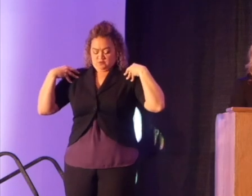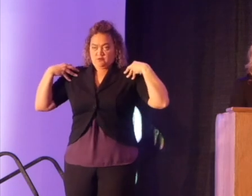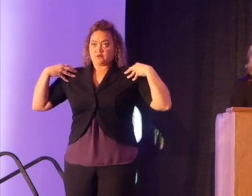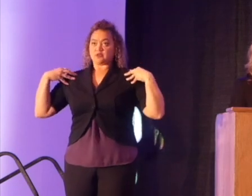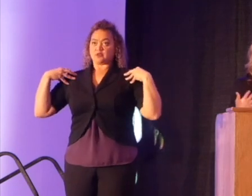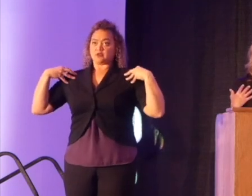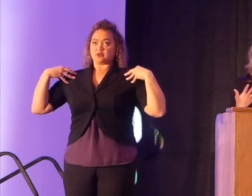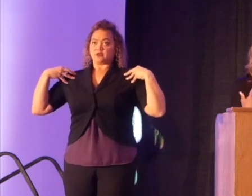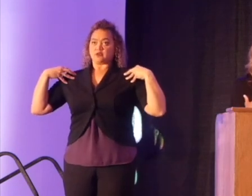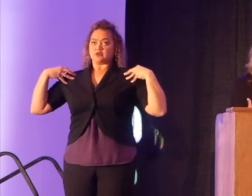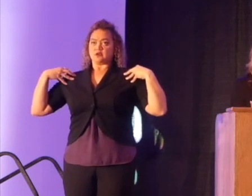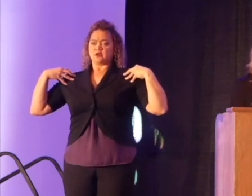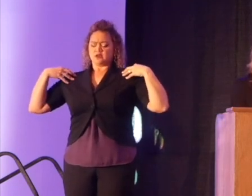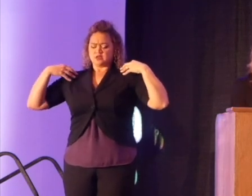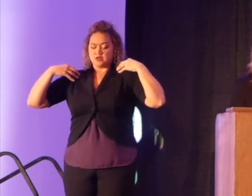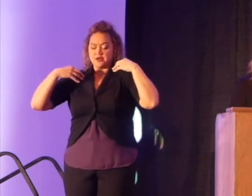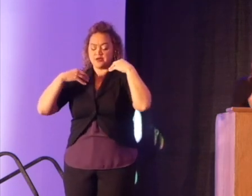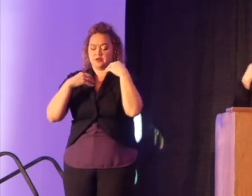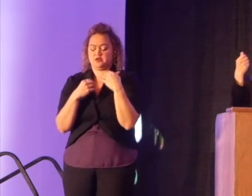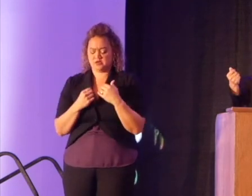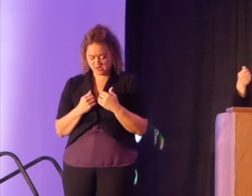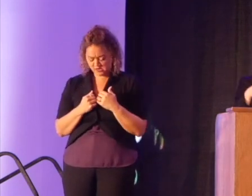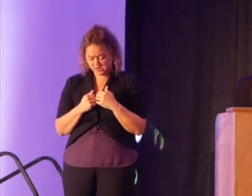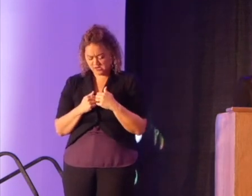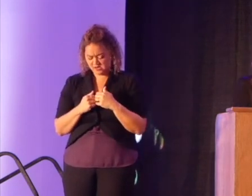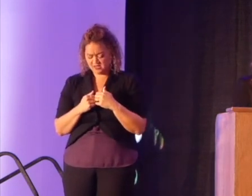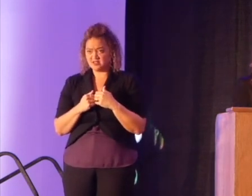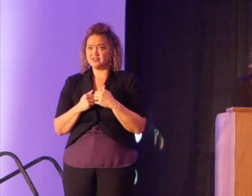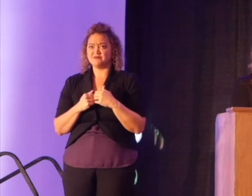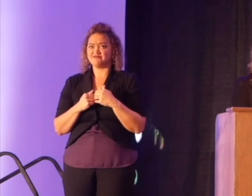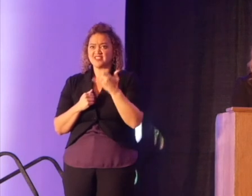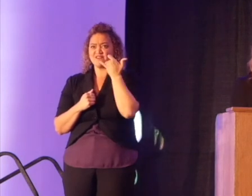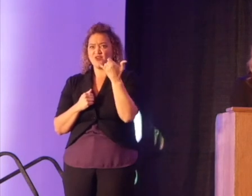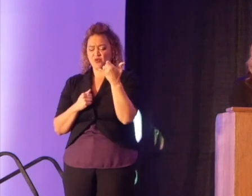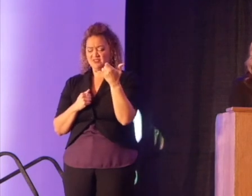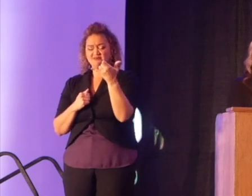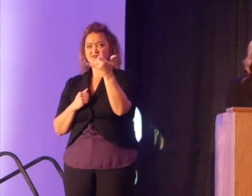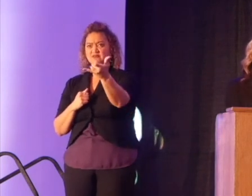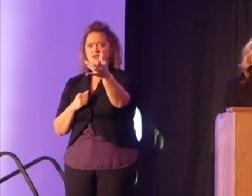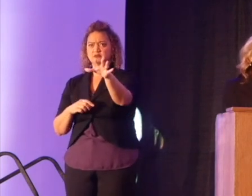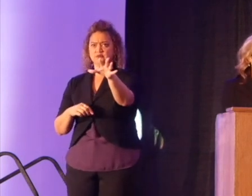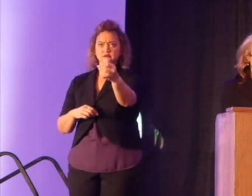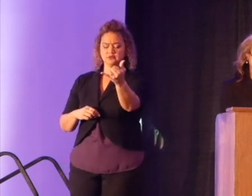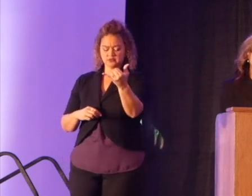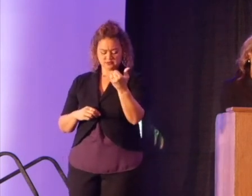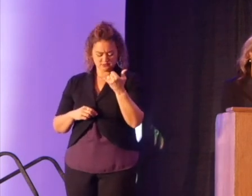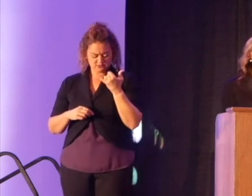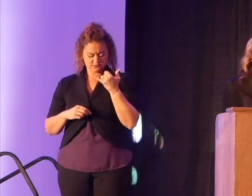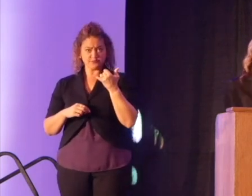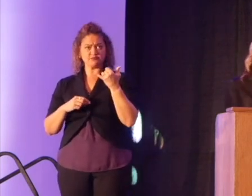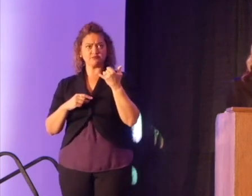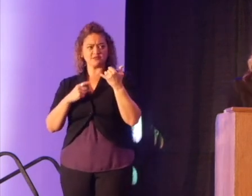to these rounded shoulders that slumped forward, and he handed me the phone. I took it, and I